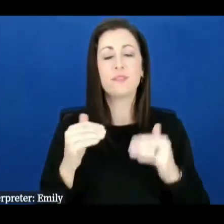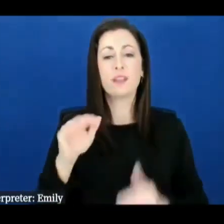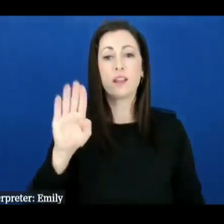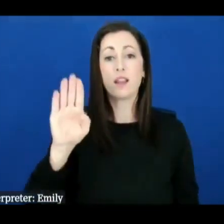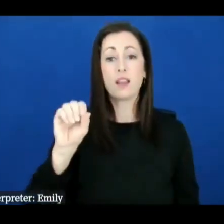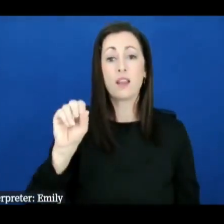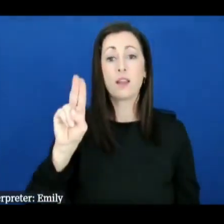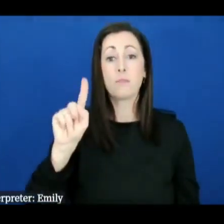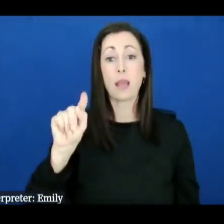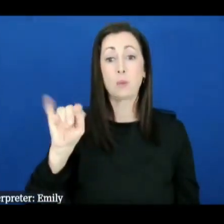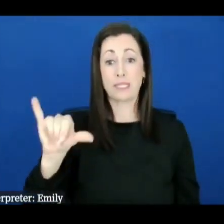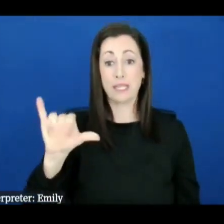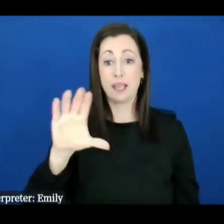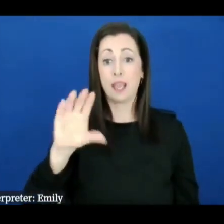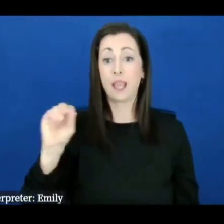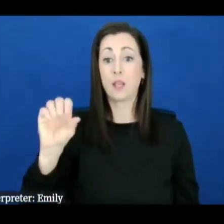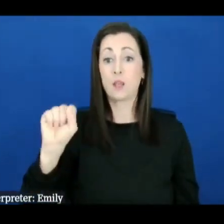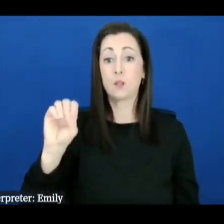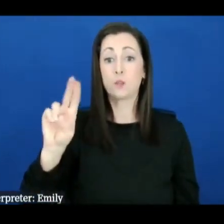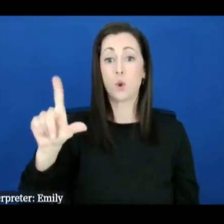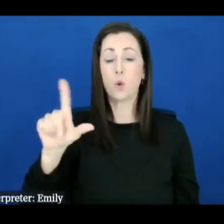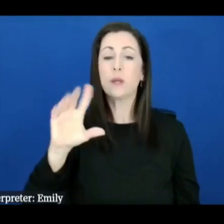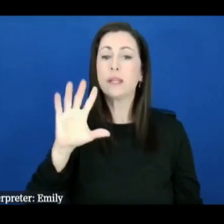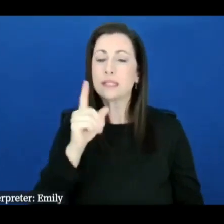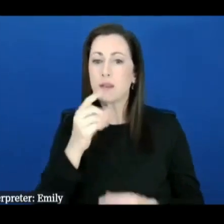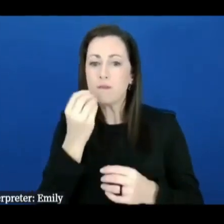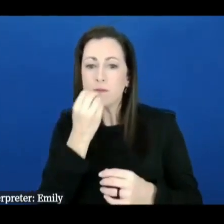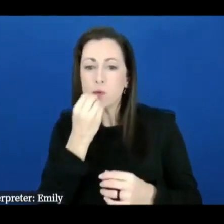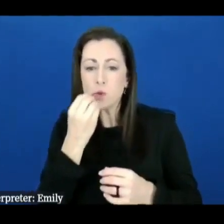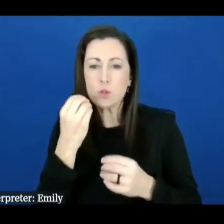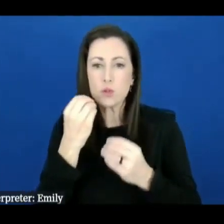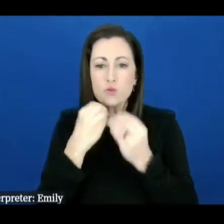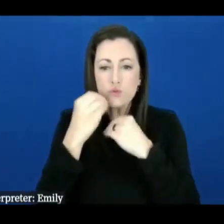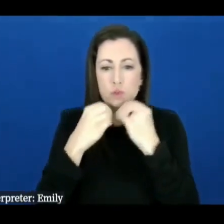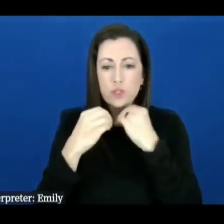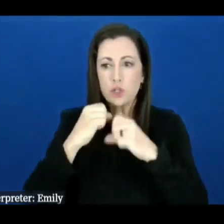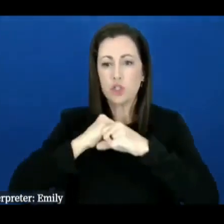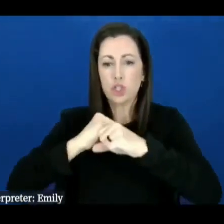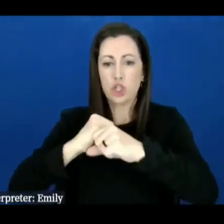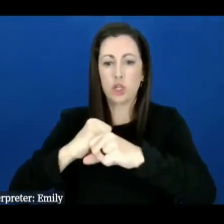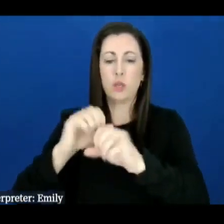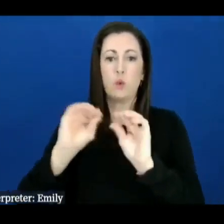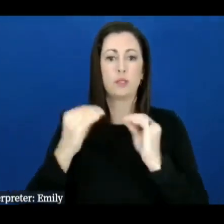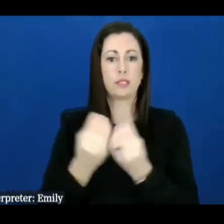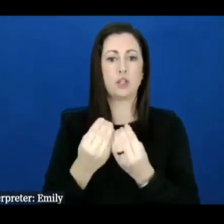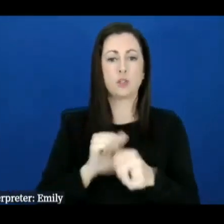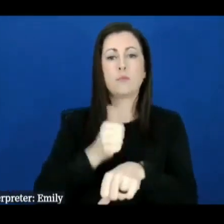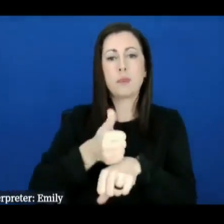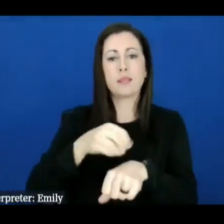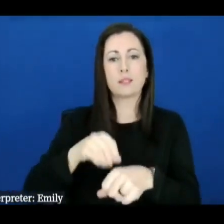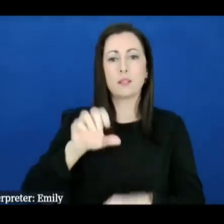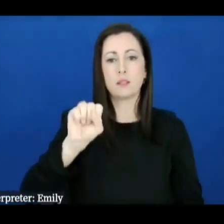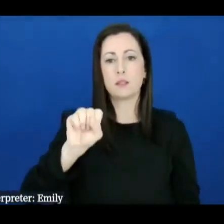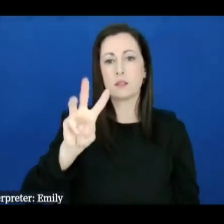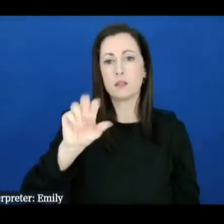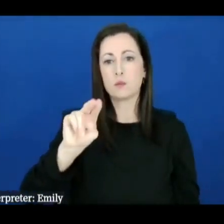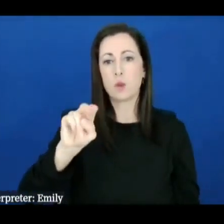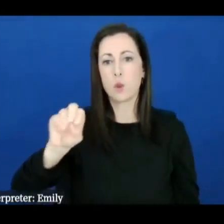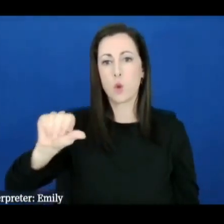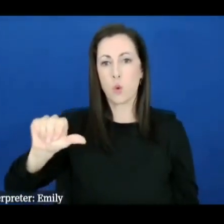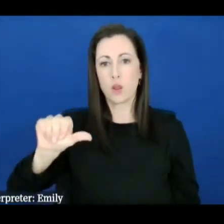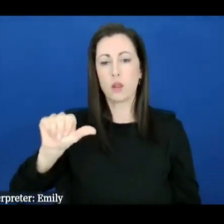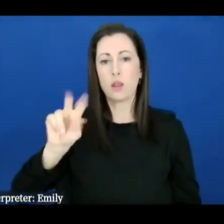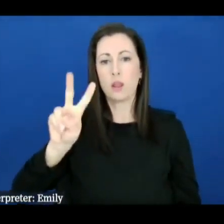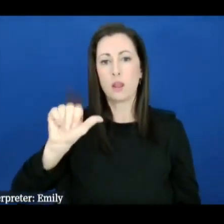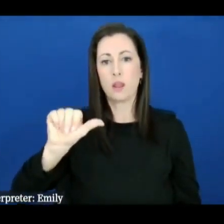is a food and nutrition security organization based in the swananoa valley that works at the intersection of food